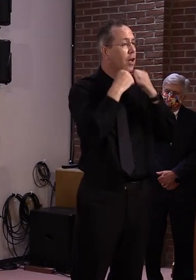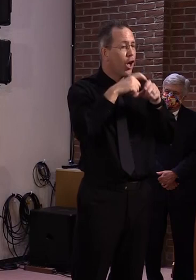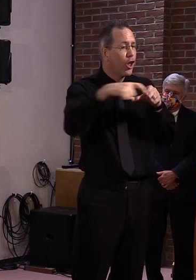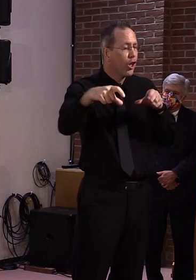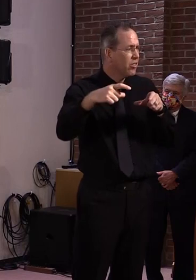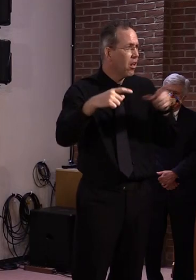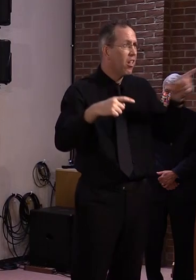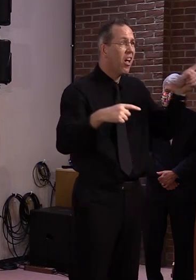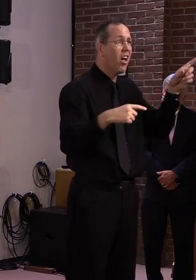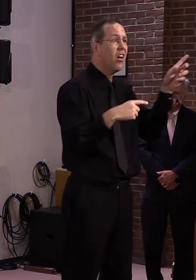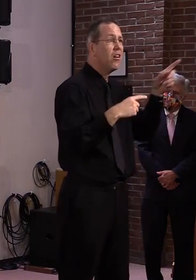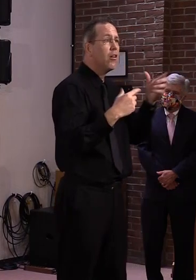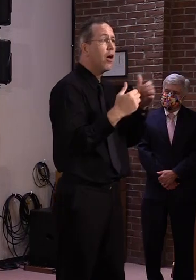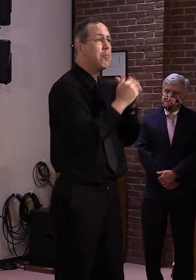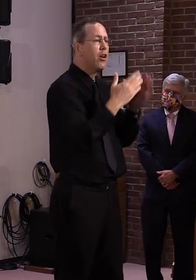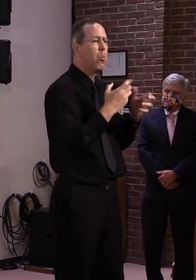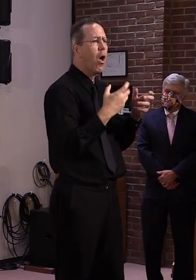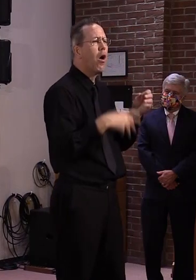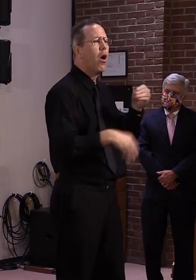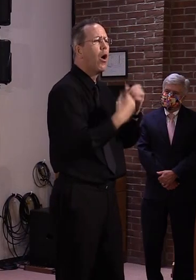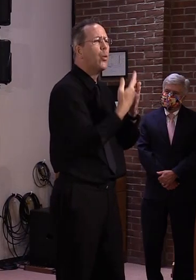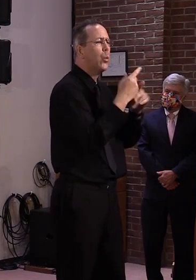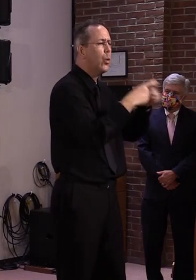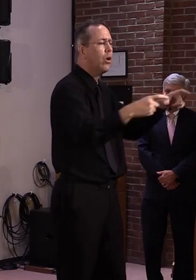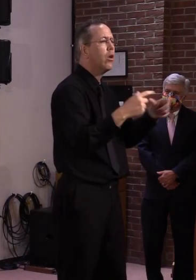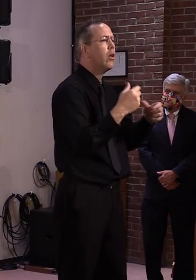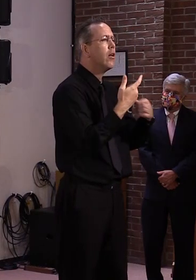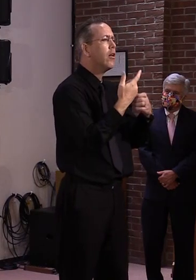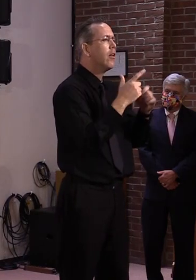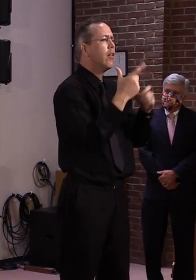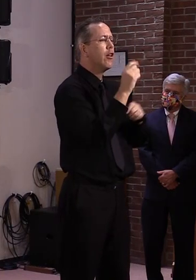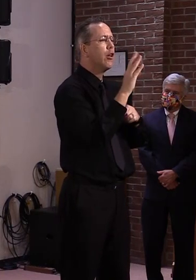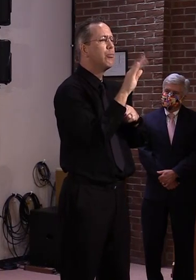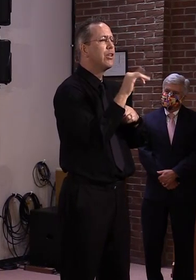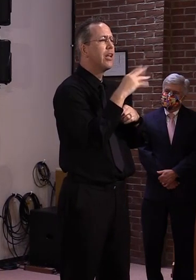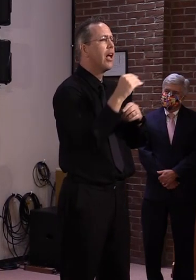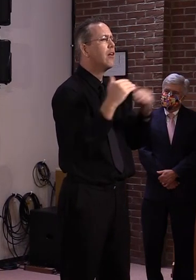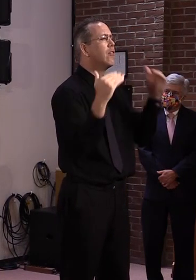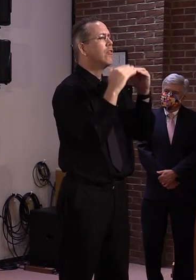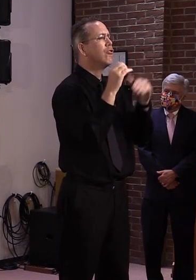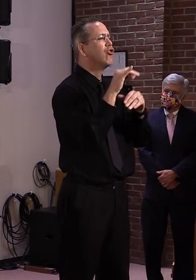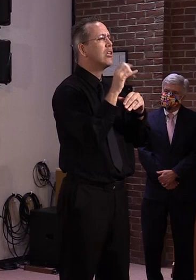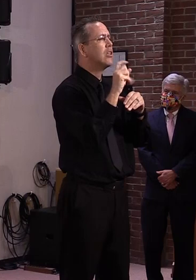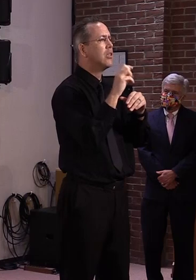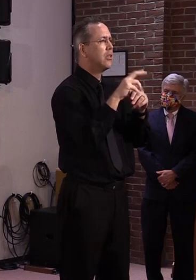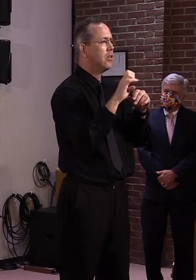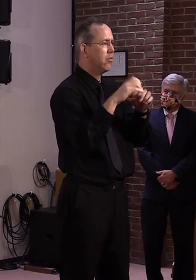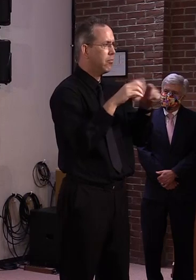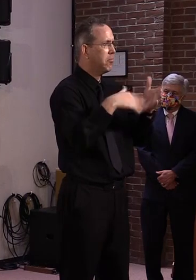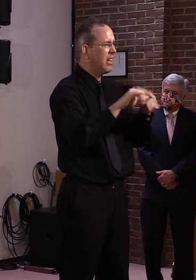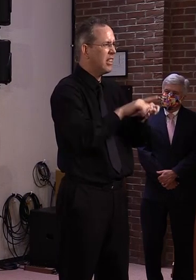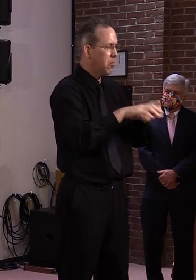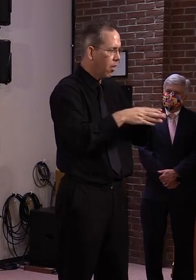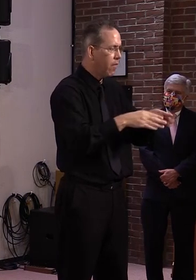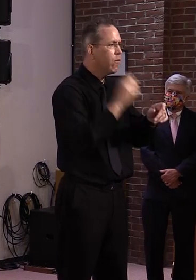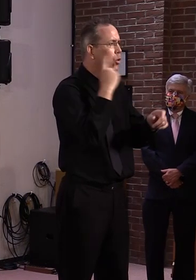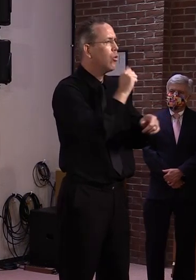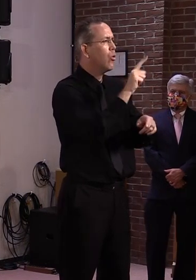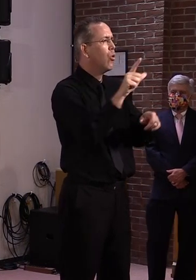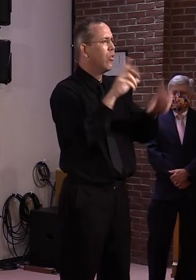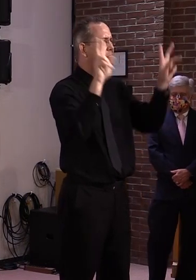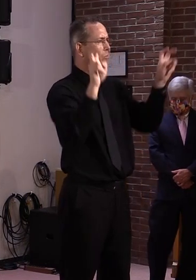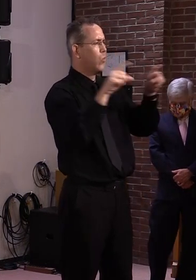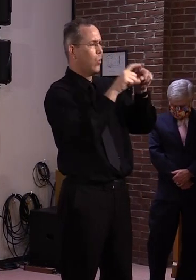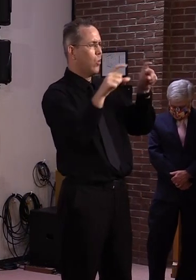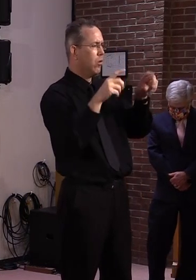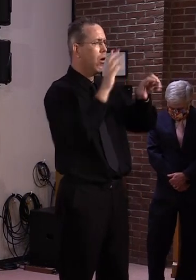in in Montpelier, where where the city of Montpelier obviously is the host for the Capitol. And they take care of the street